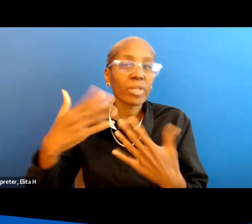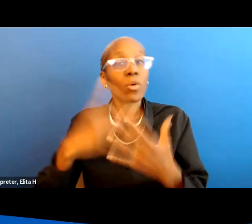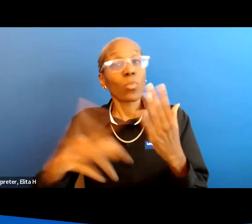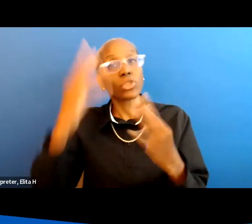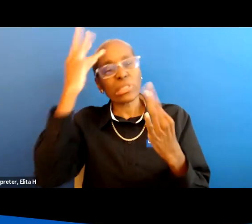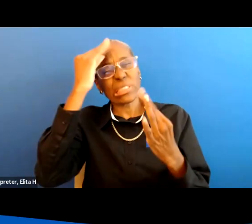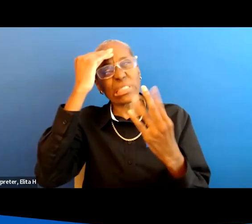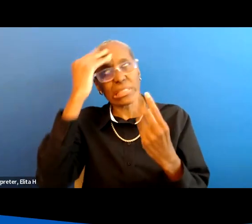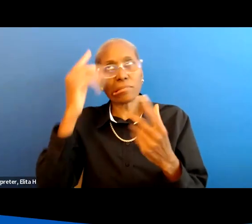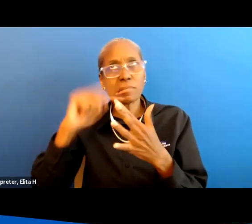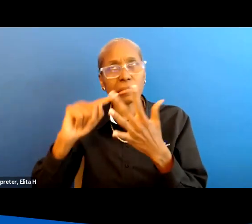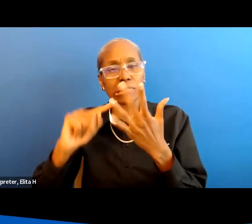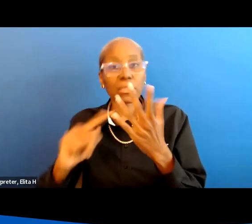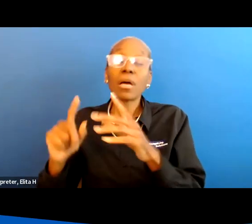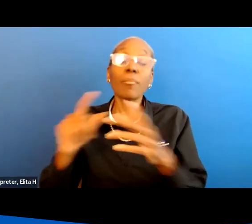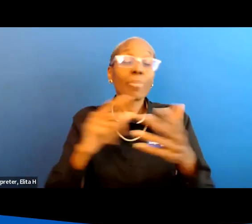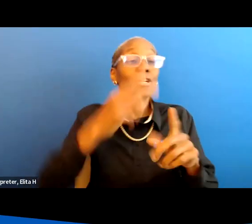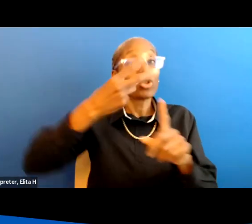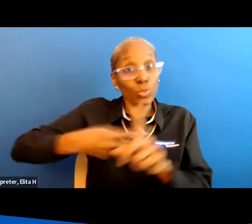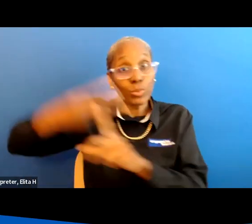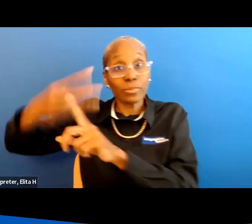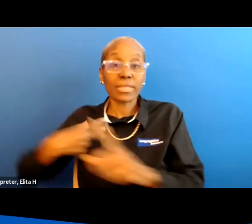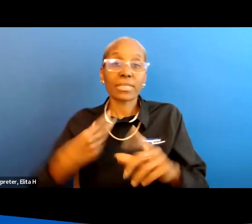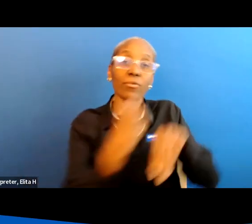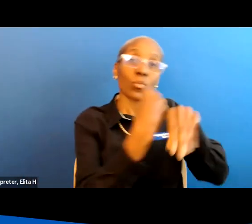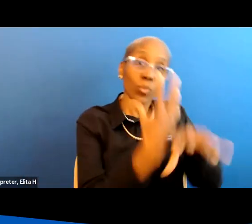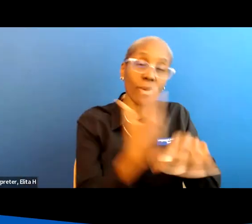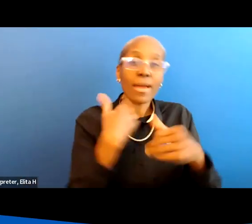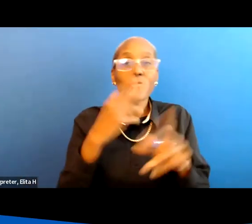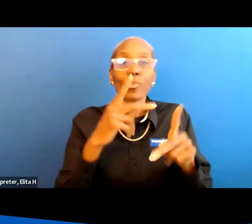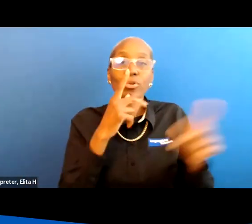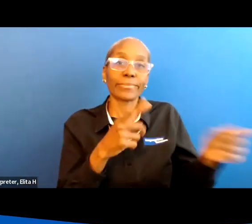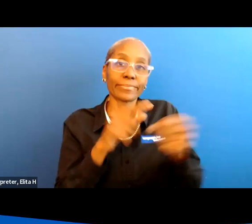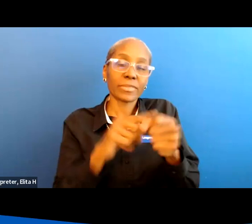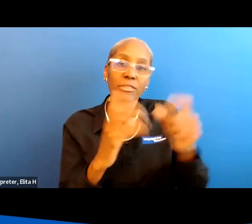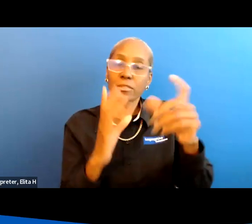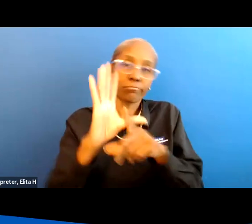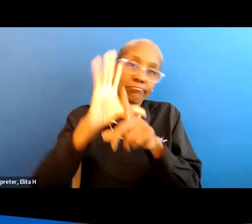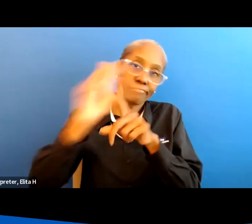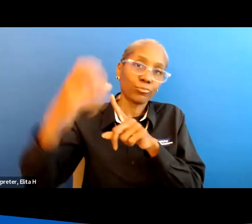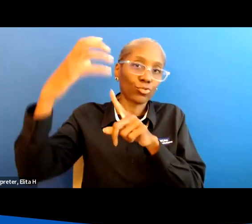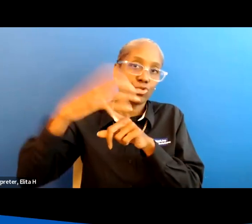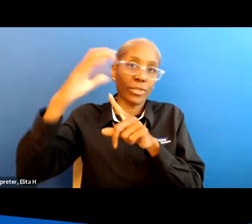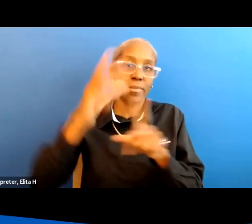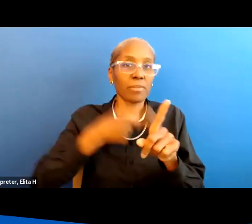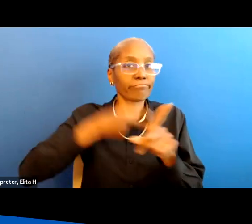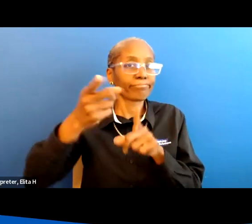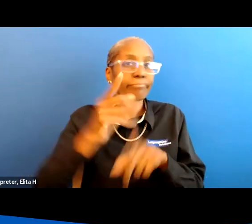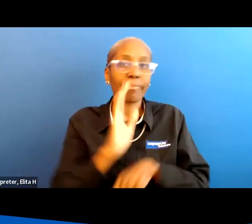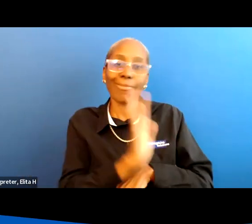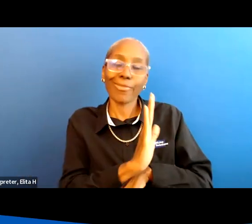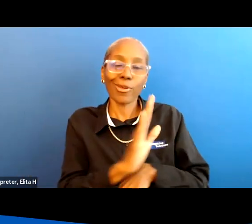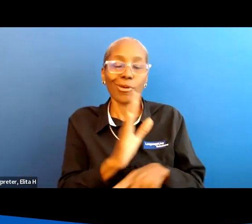mind but every other month i do a webinar where we have somebody who's top in the field of whatever their uh